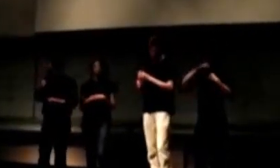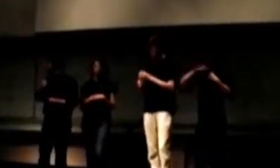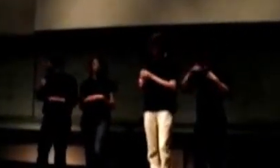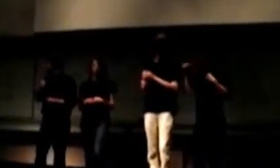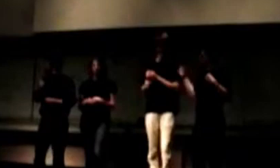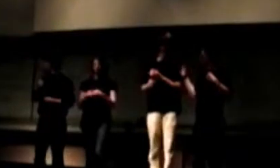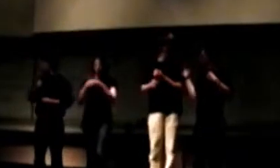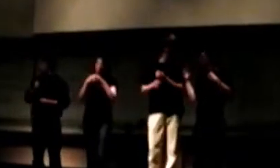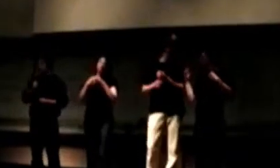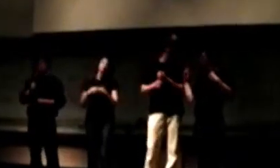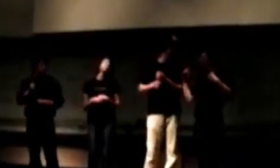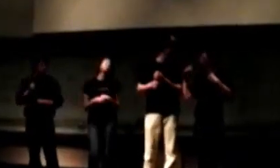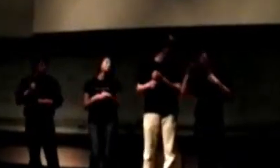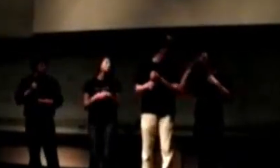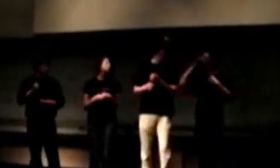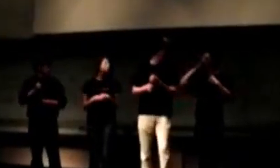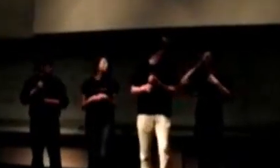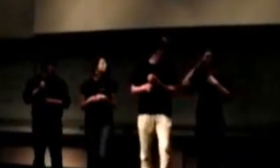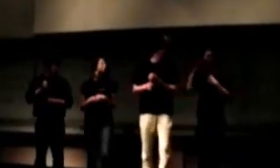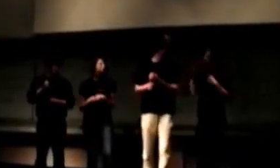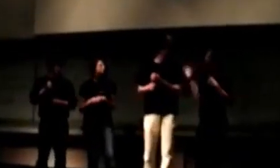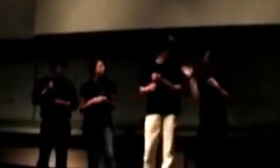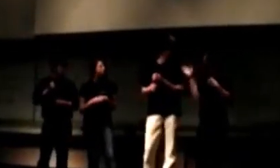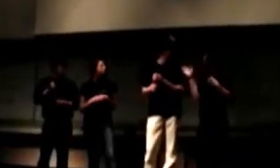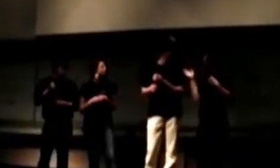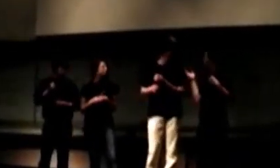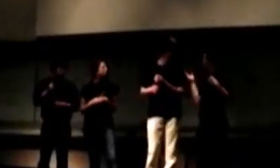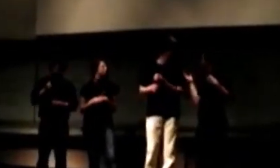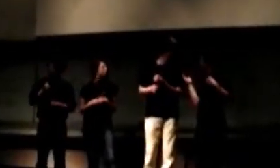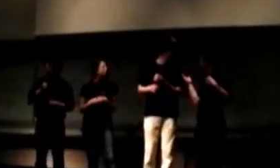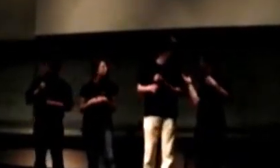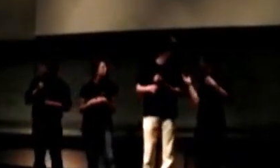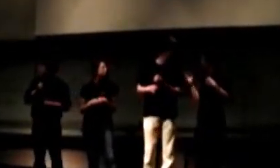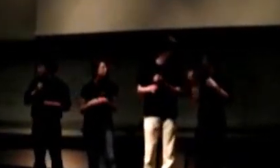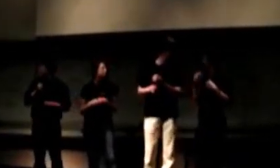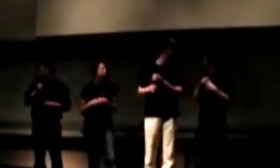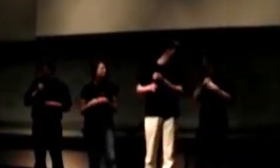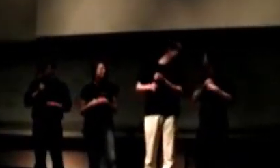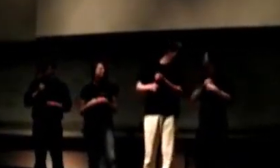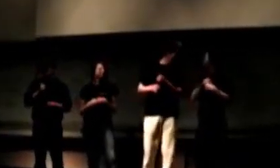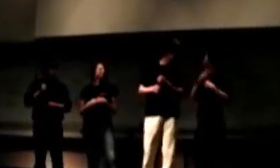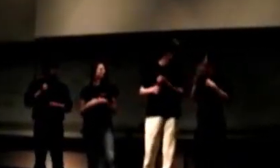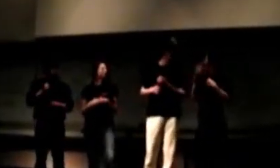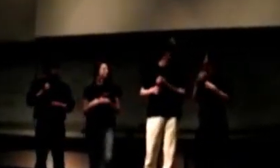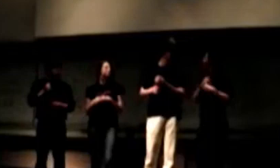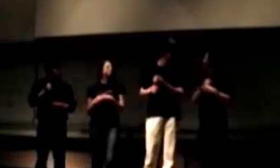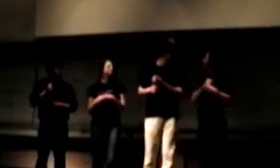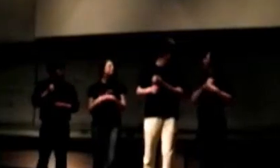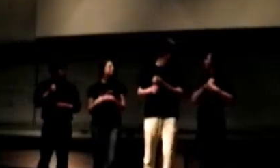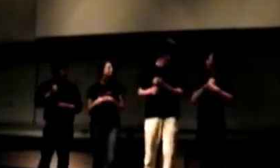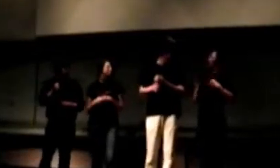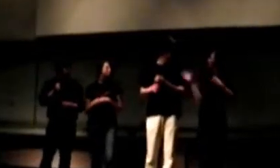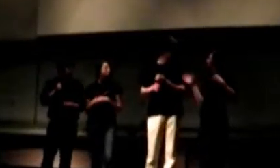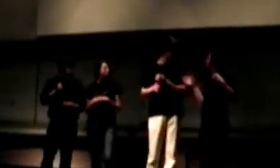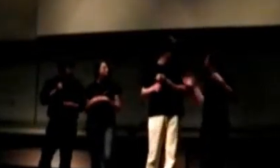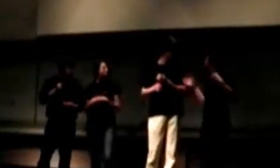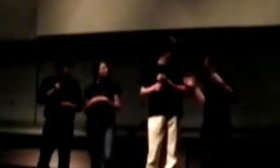You know, I mean, it's not a good deal, but, you know, what you said earlier about, you know, just riding the bike for it. It's funny, actually, public bathrooms,